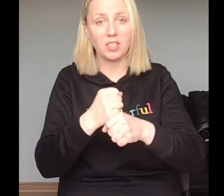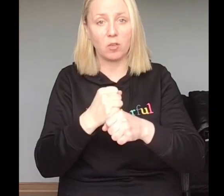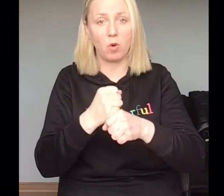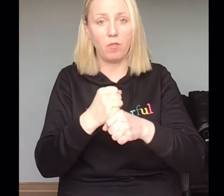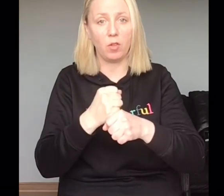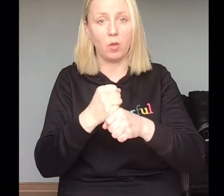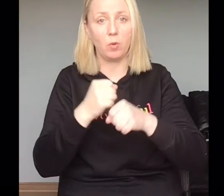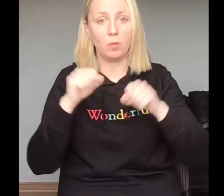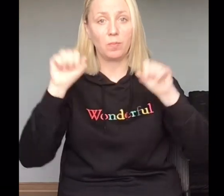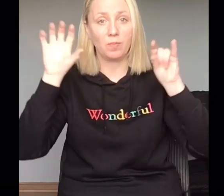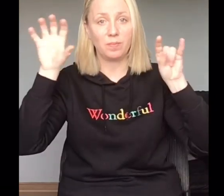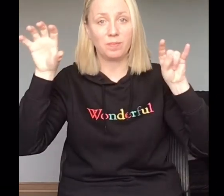a Gruffalo.